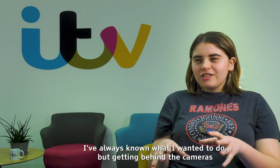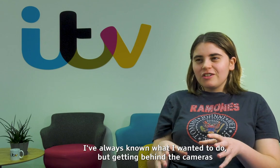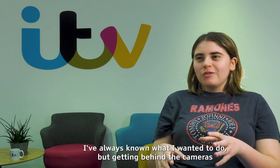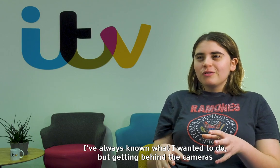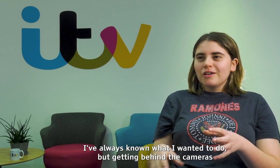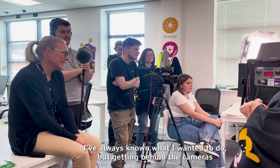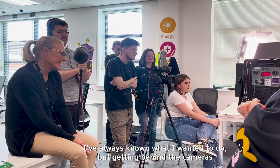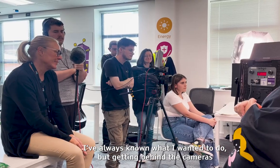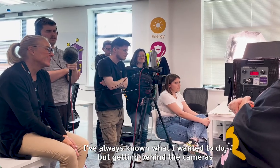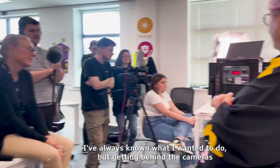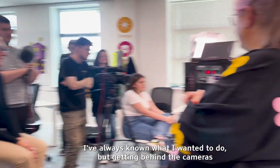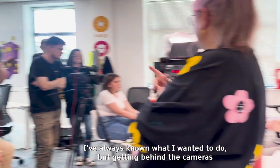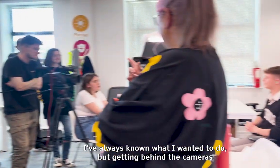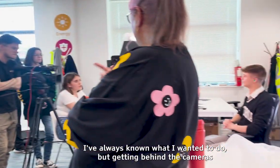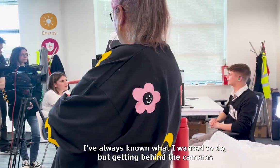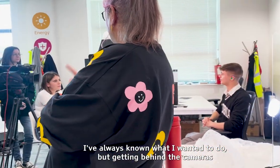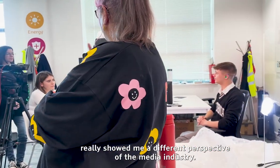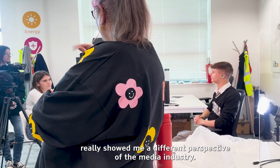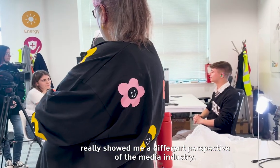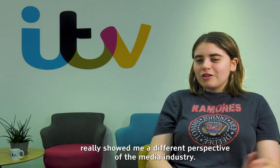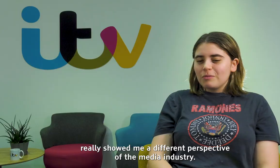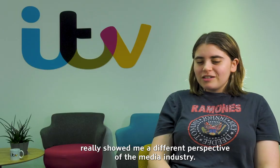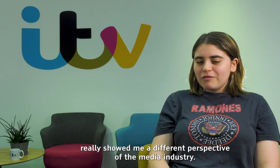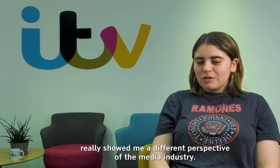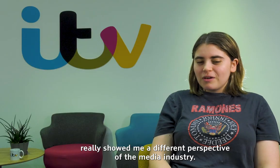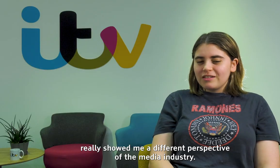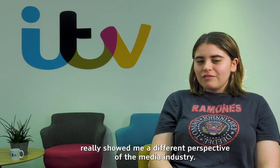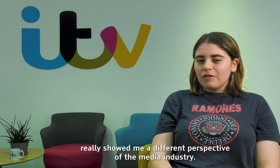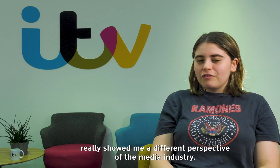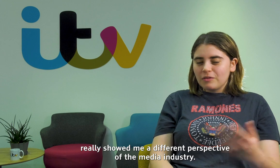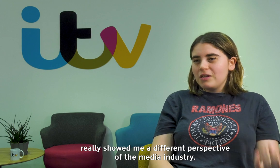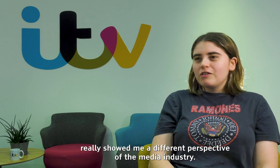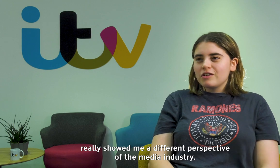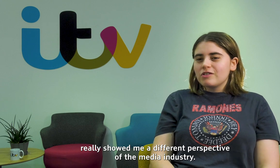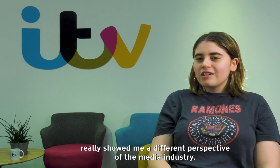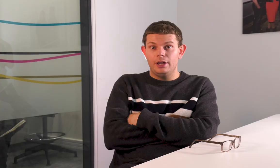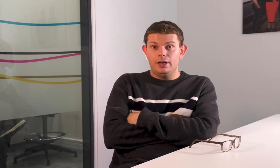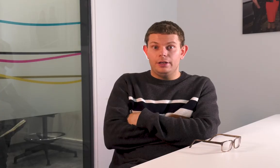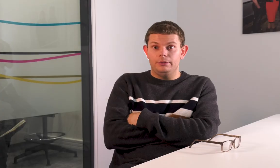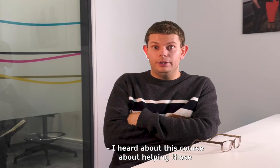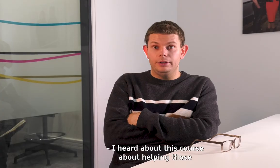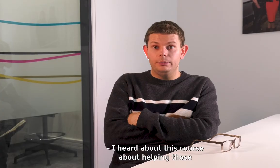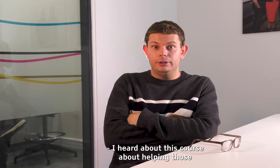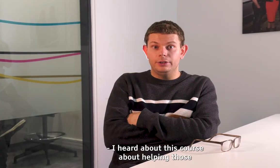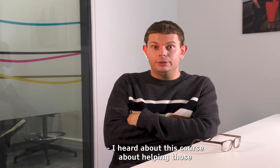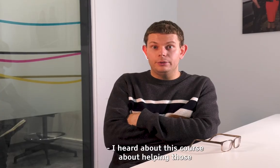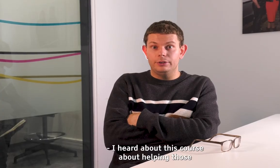to do, but getting behind the cameras really showed me a different perspective of the media industry. I heard about this course